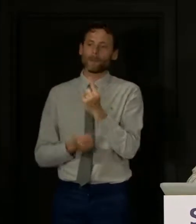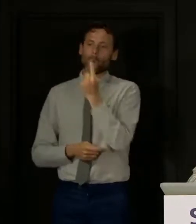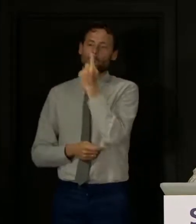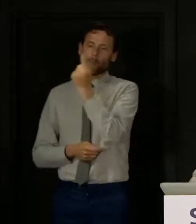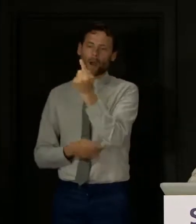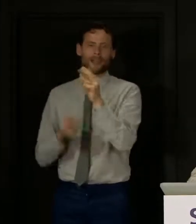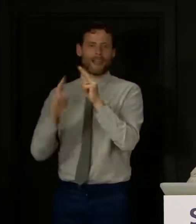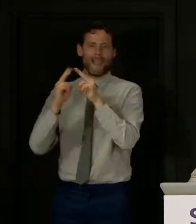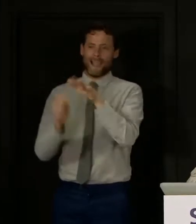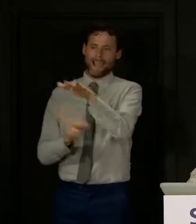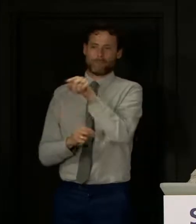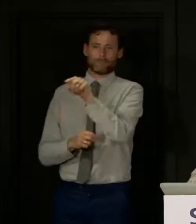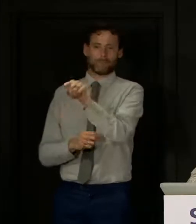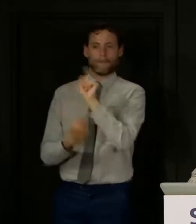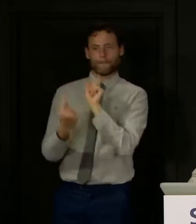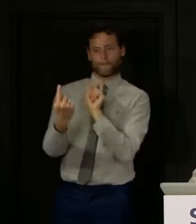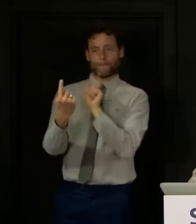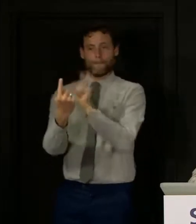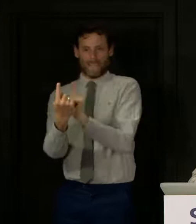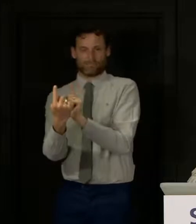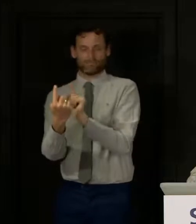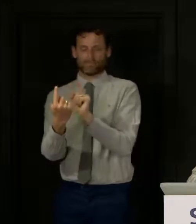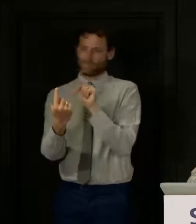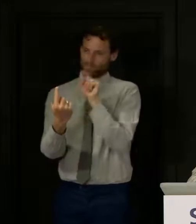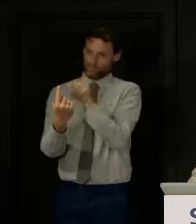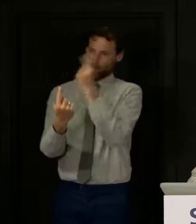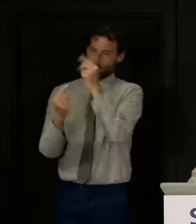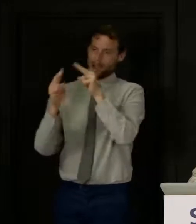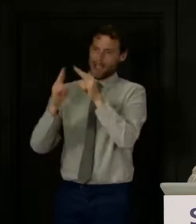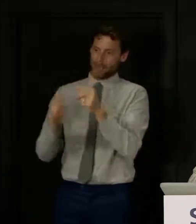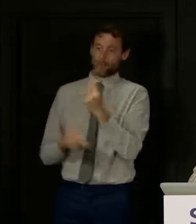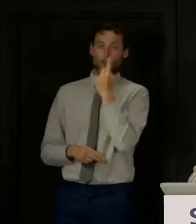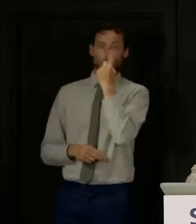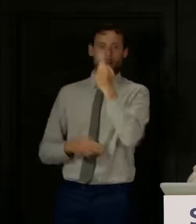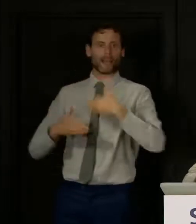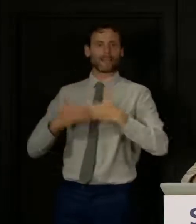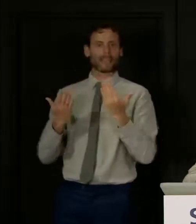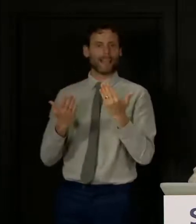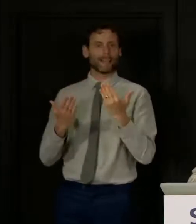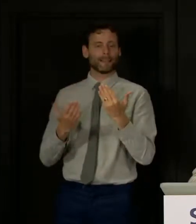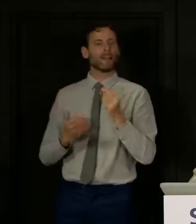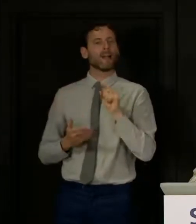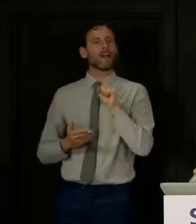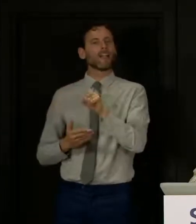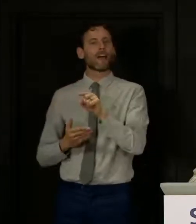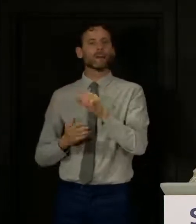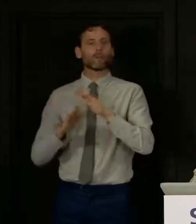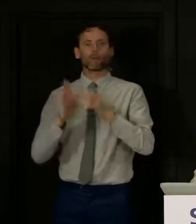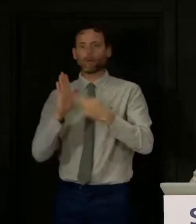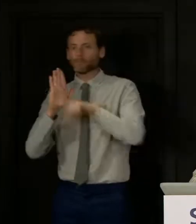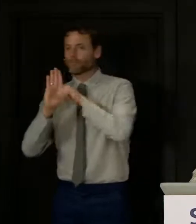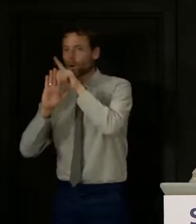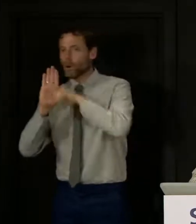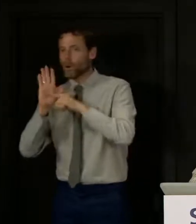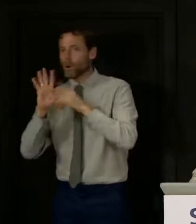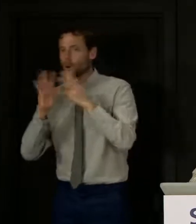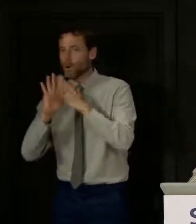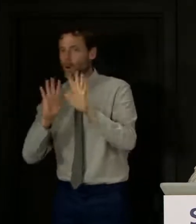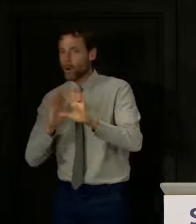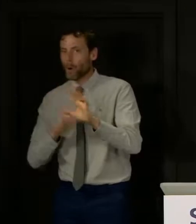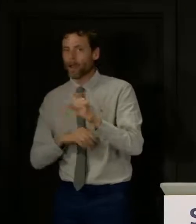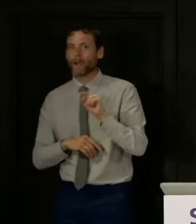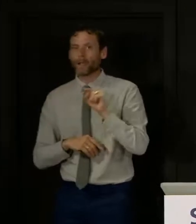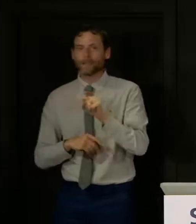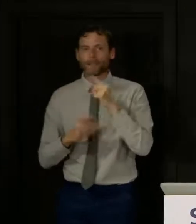These are all things that we are putting in guidance. These are to help you, they're to help you understand within these changes